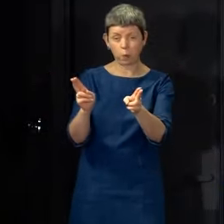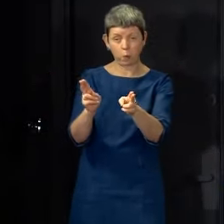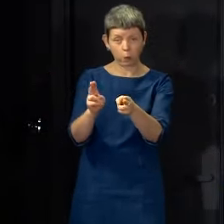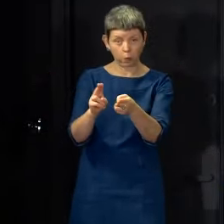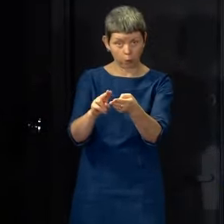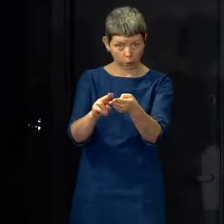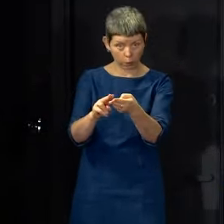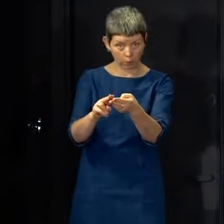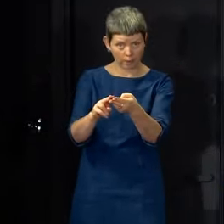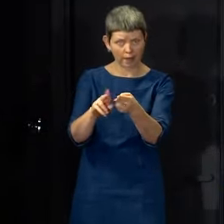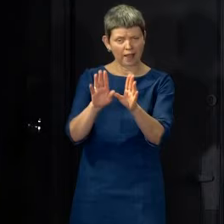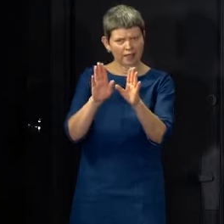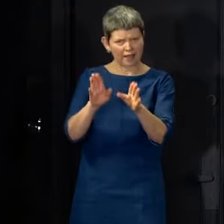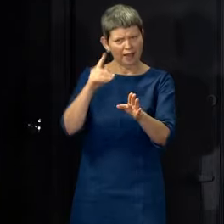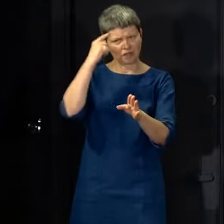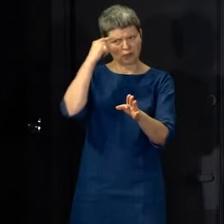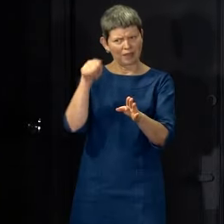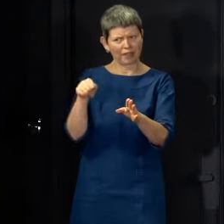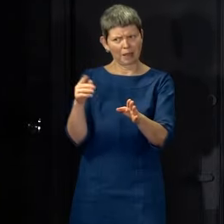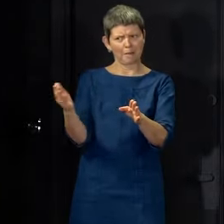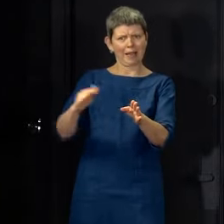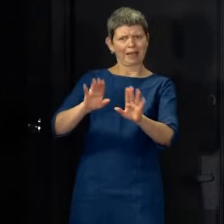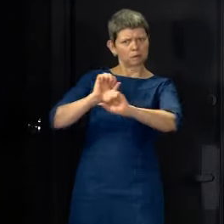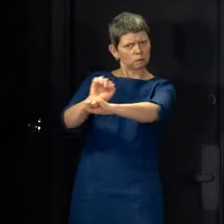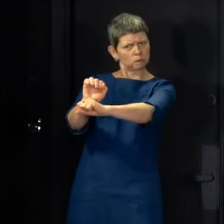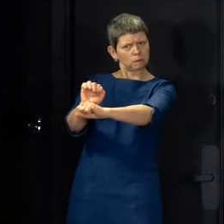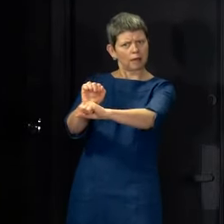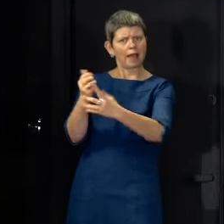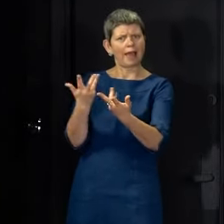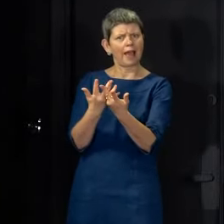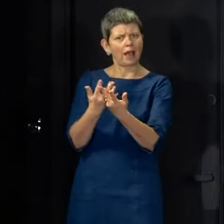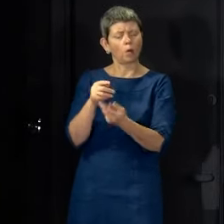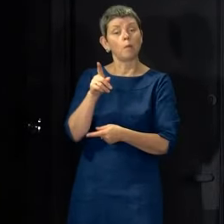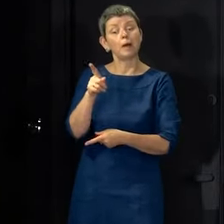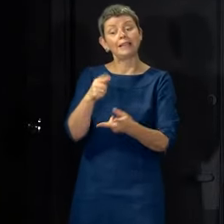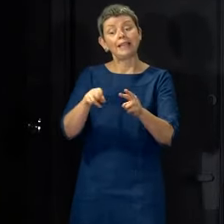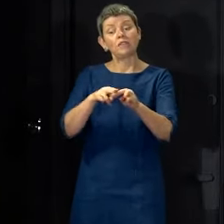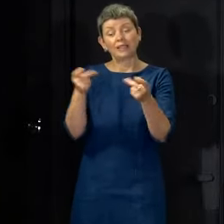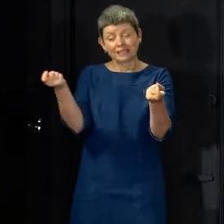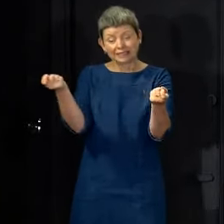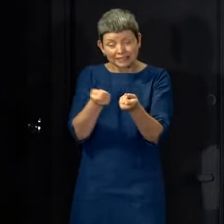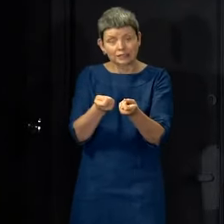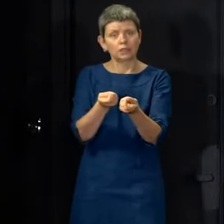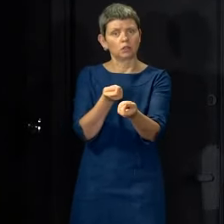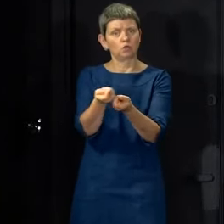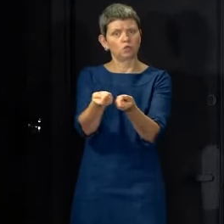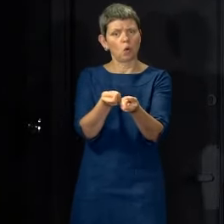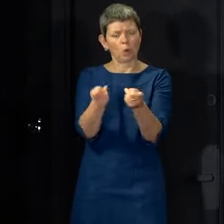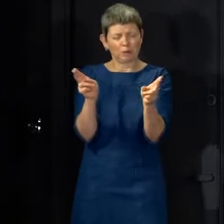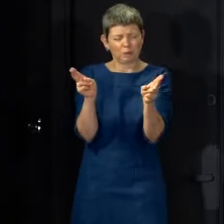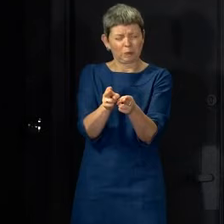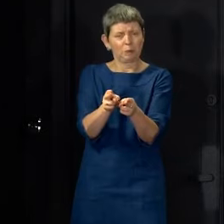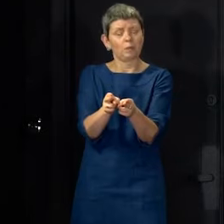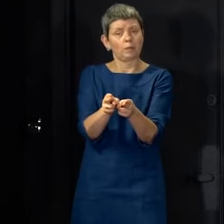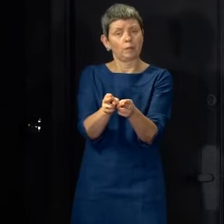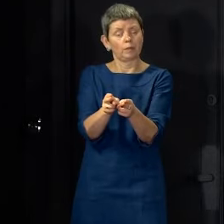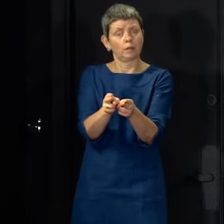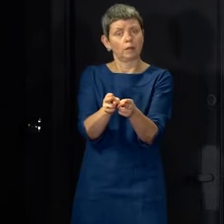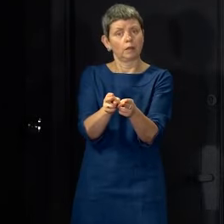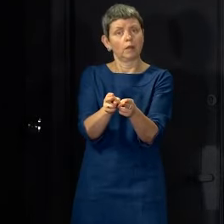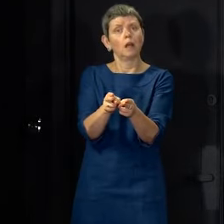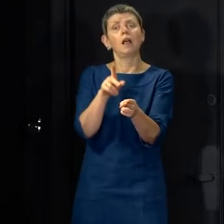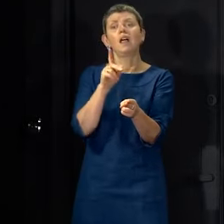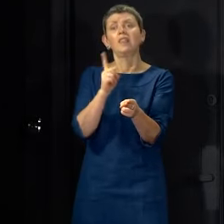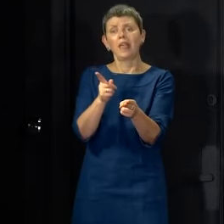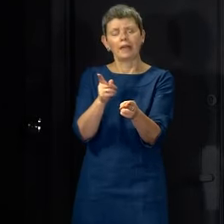it coming back into the country and control it when it does. But the more we can get to that point of effective eradication, the more these debates become